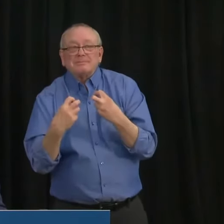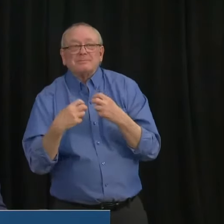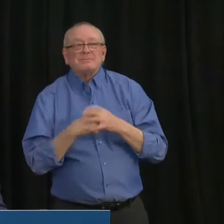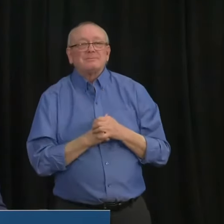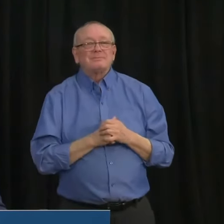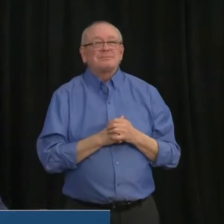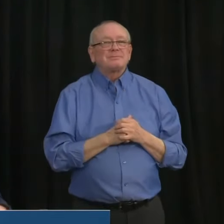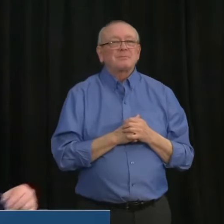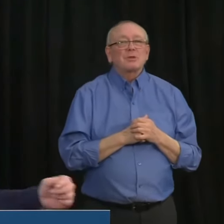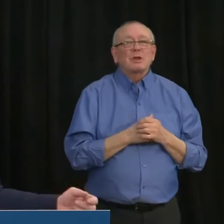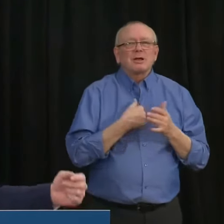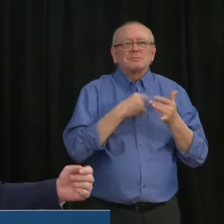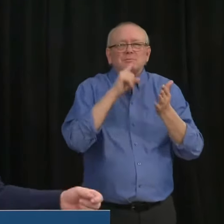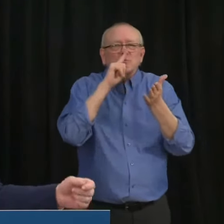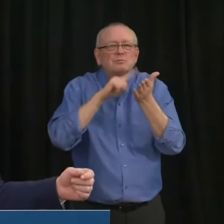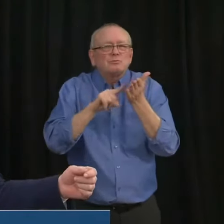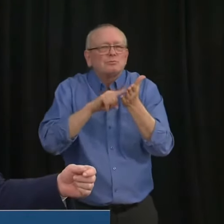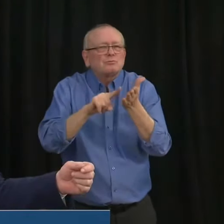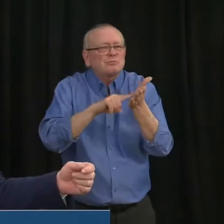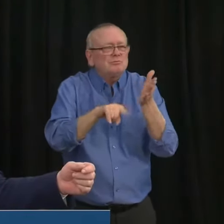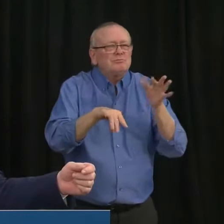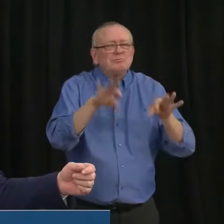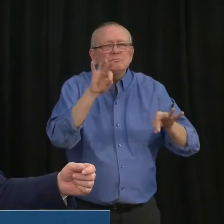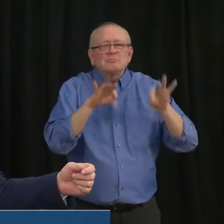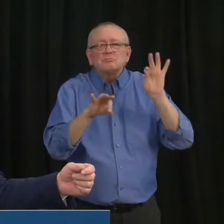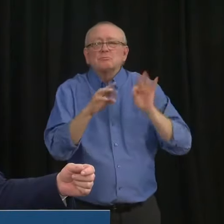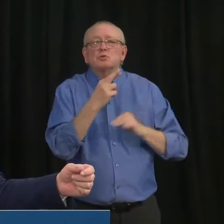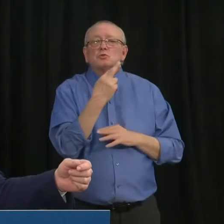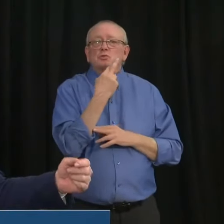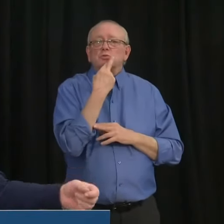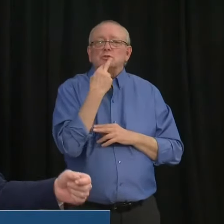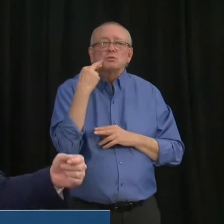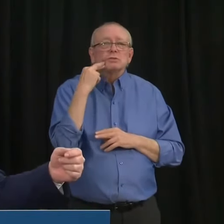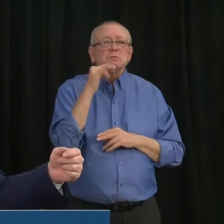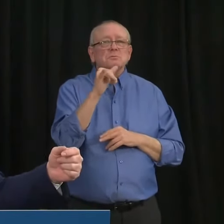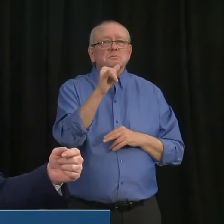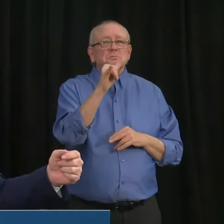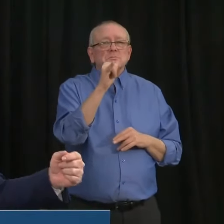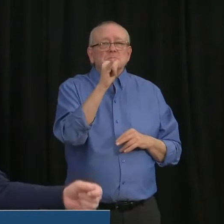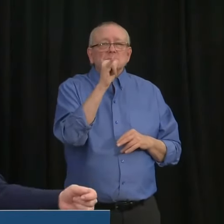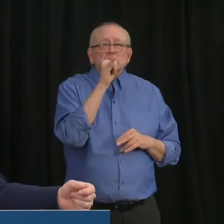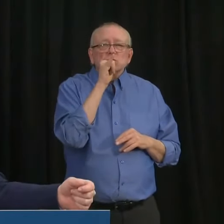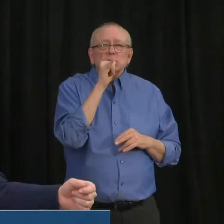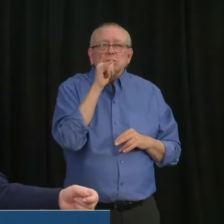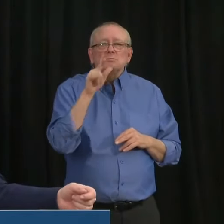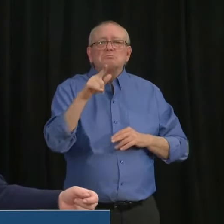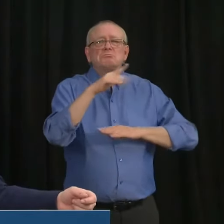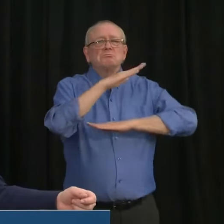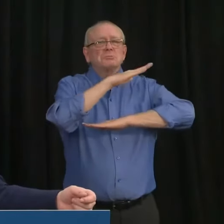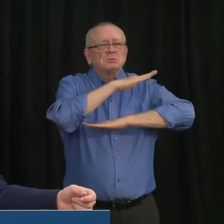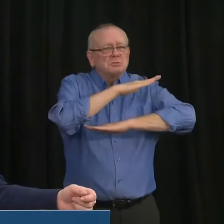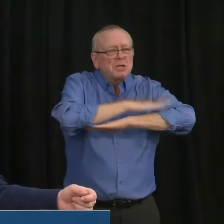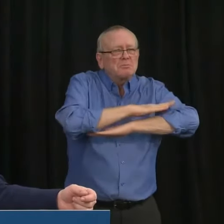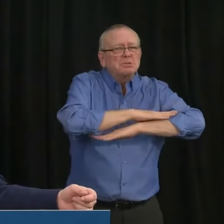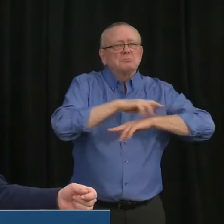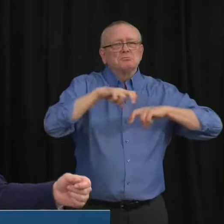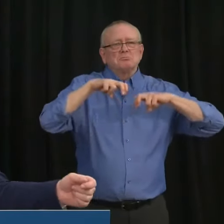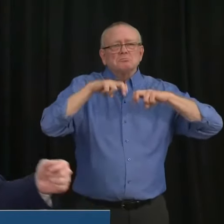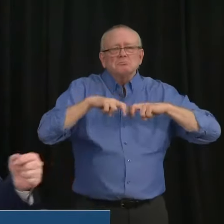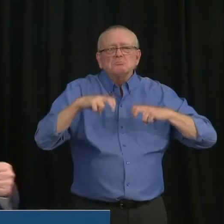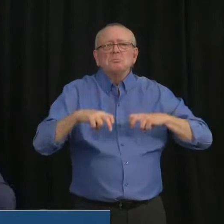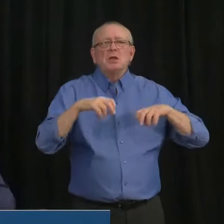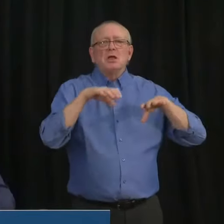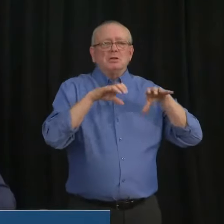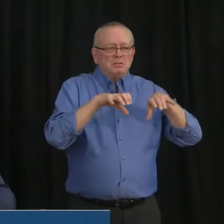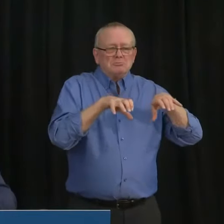clear that the risk of transmission in a, uh, structured restaurant environment is